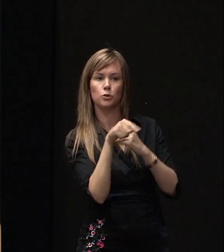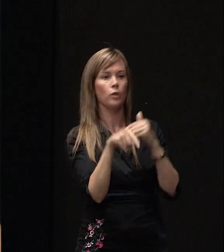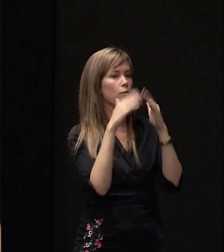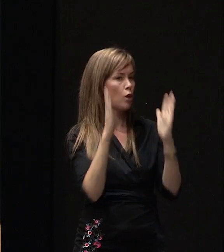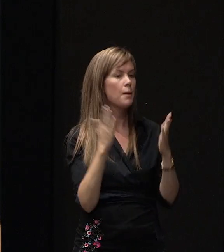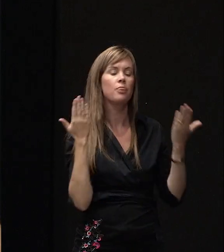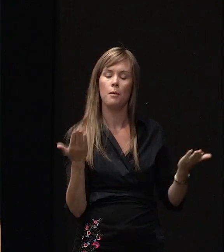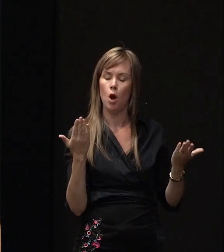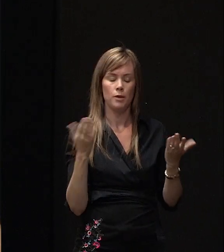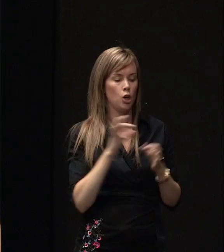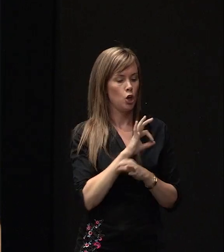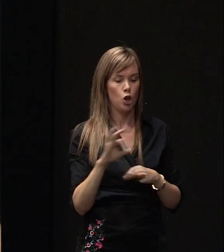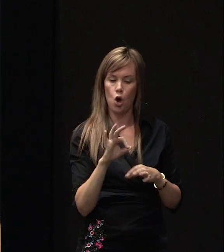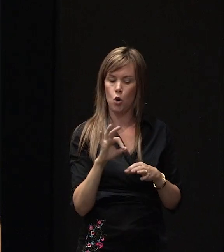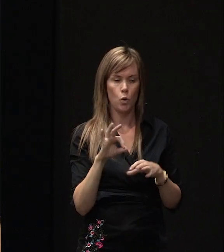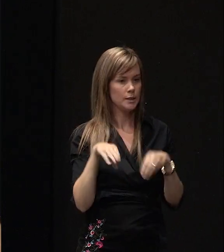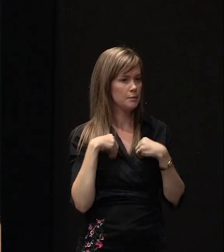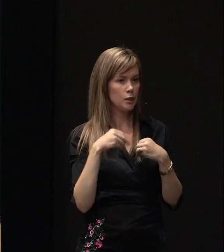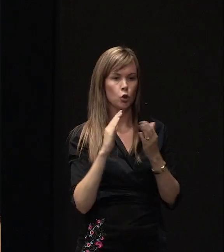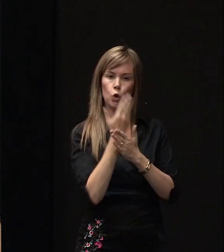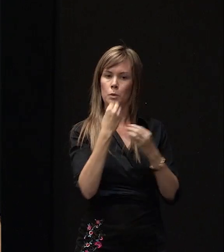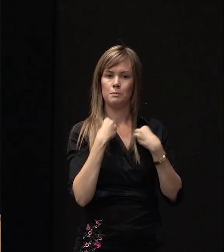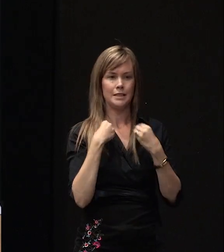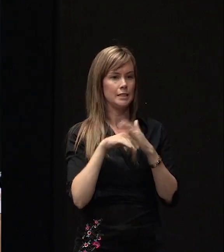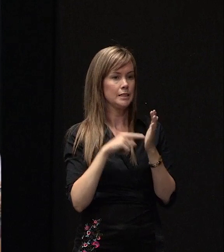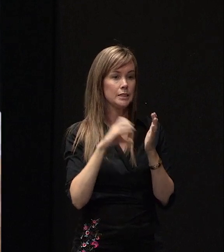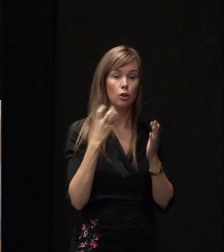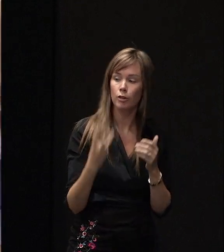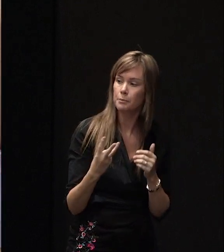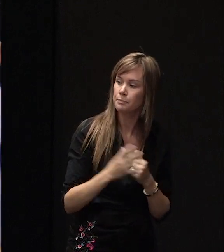stage, we're not writing new business in TC3. Pip?